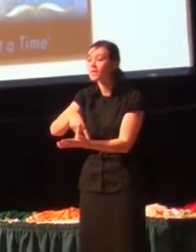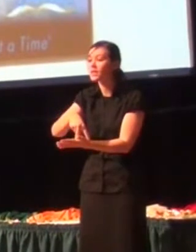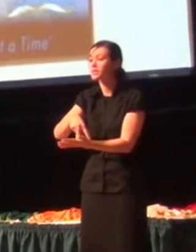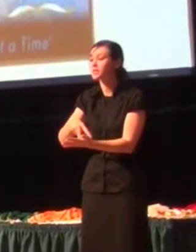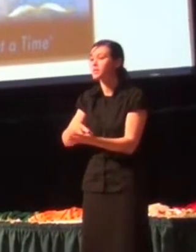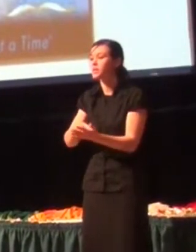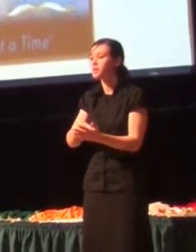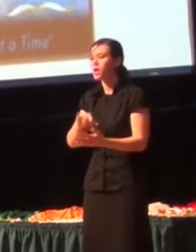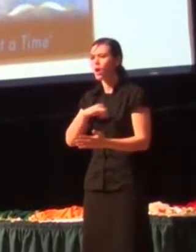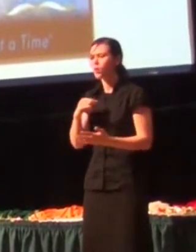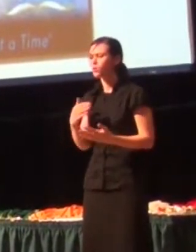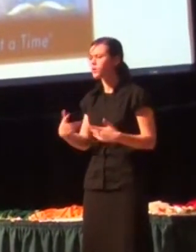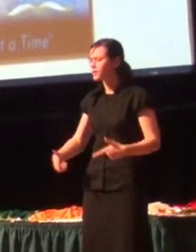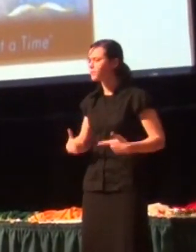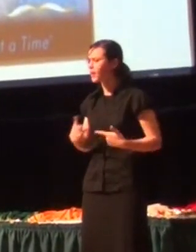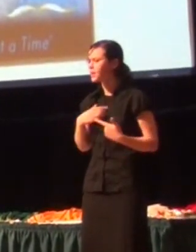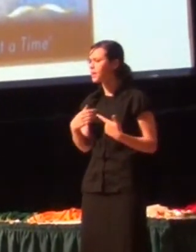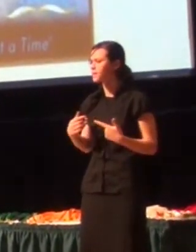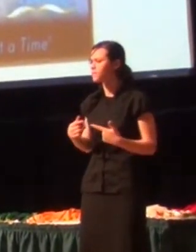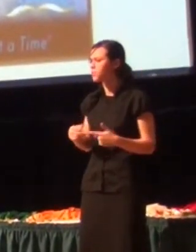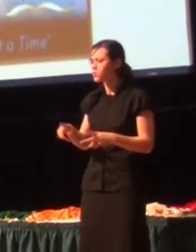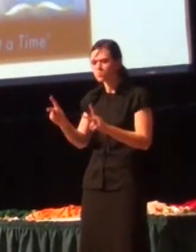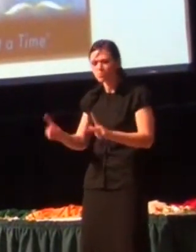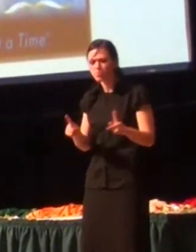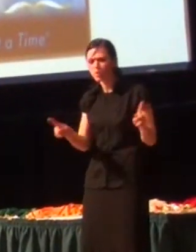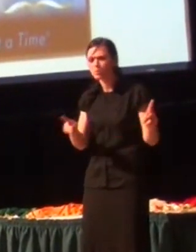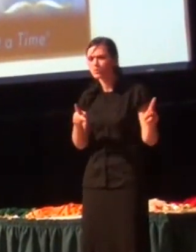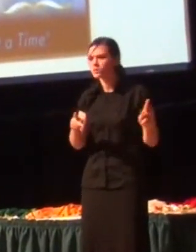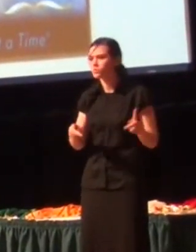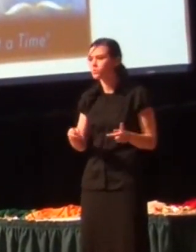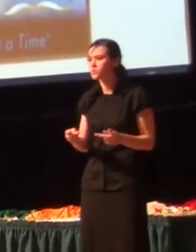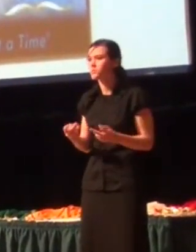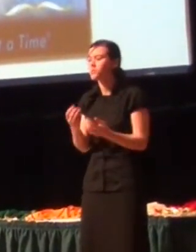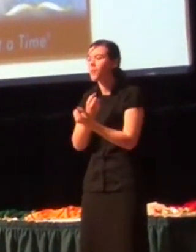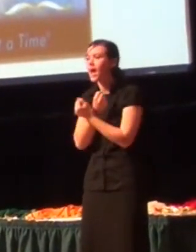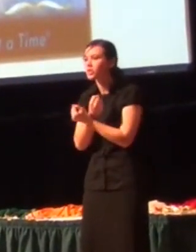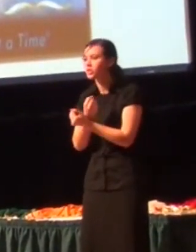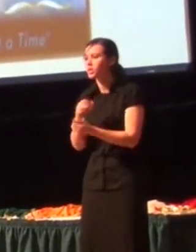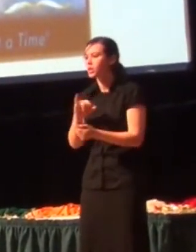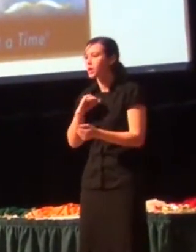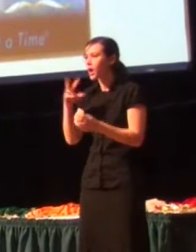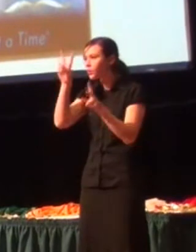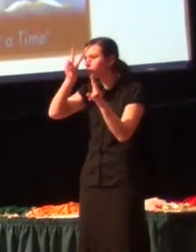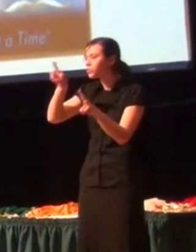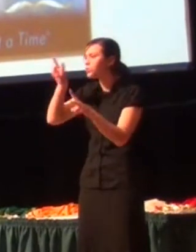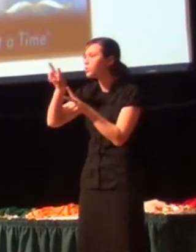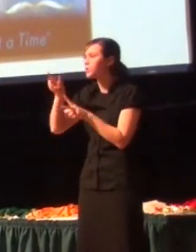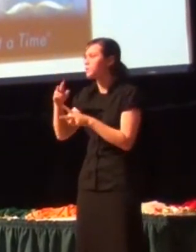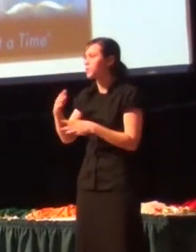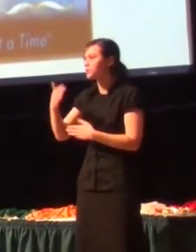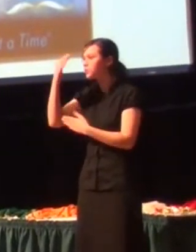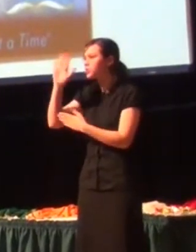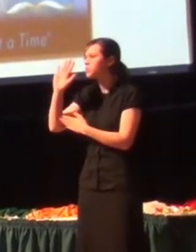passion. I want to look in the mirror and see your face. I want to feel your grace.